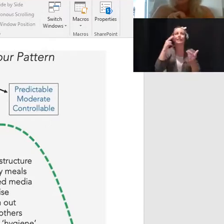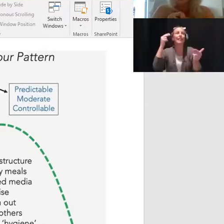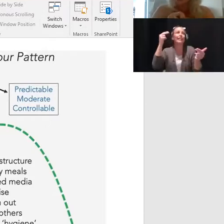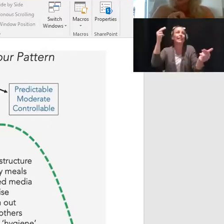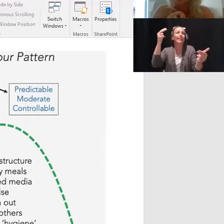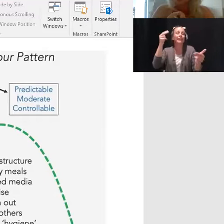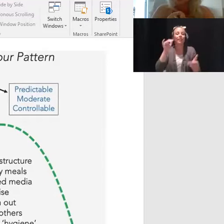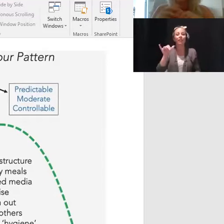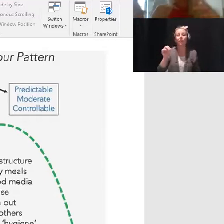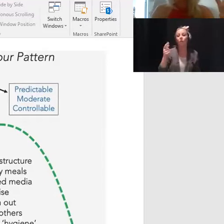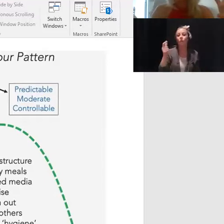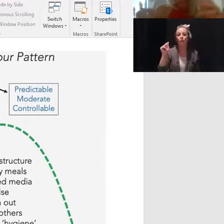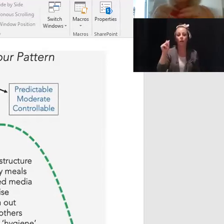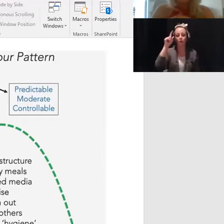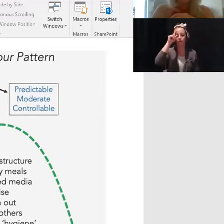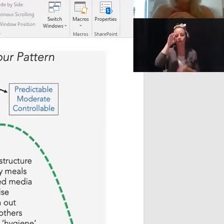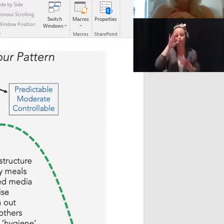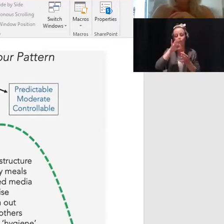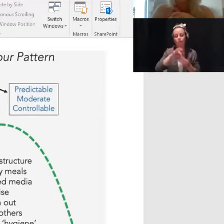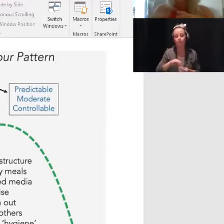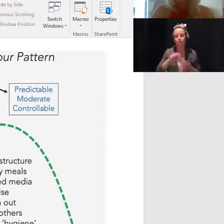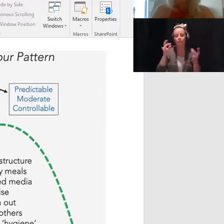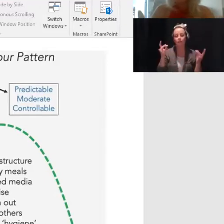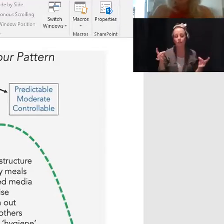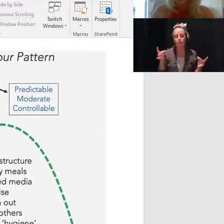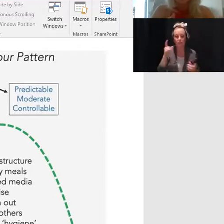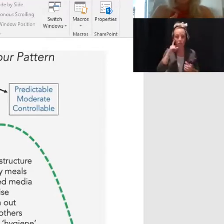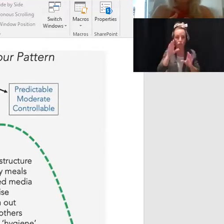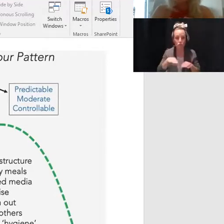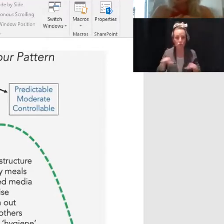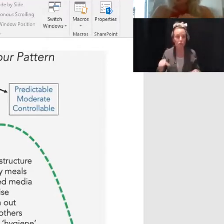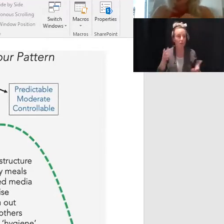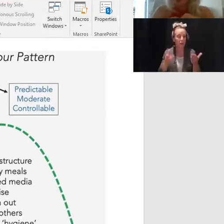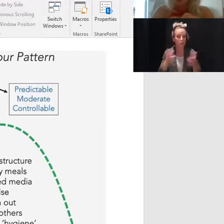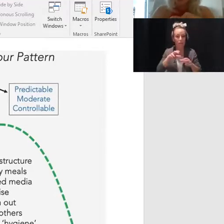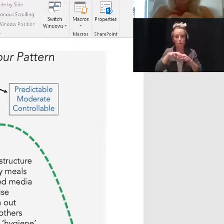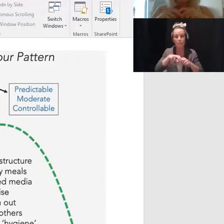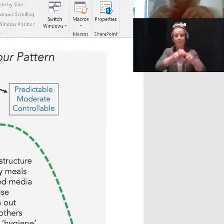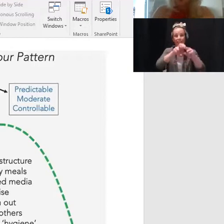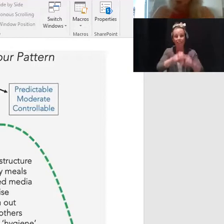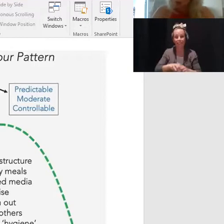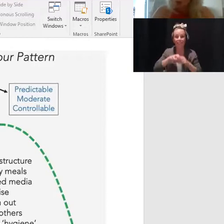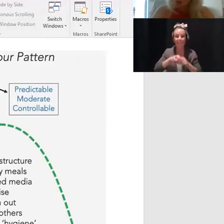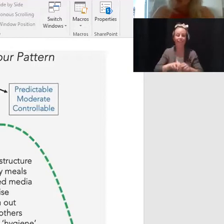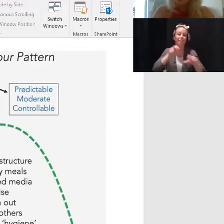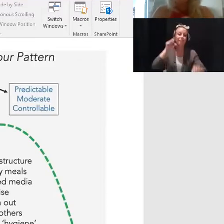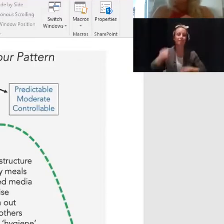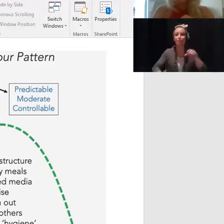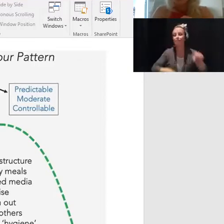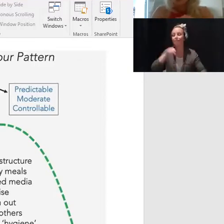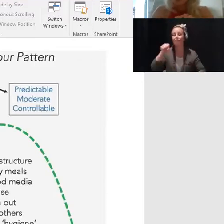meditation. For kids, it can look like swinging on a swing, riding a bike, jumping rope,